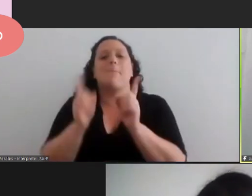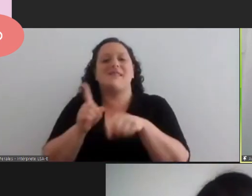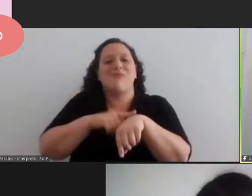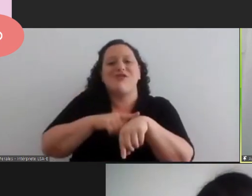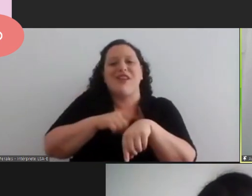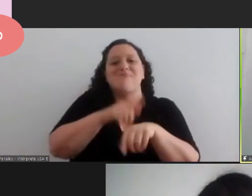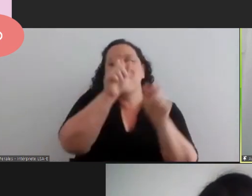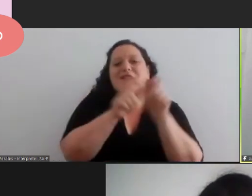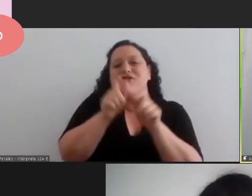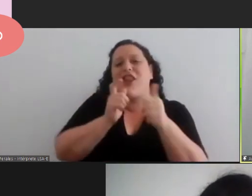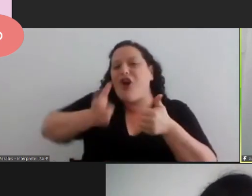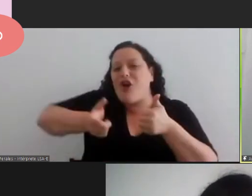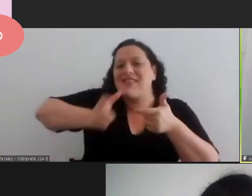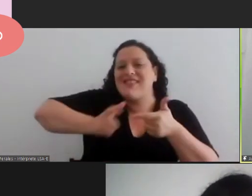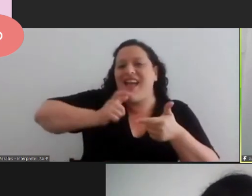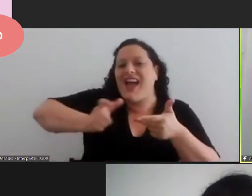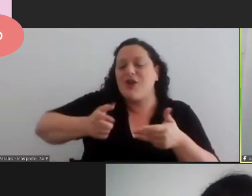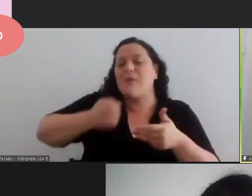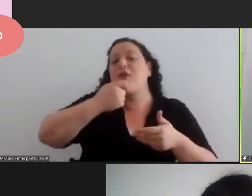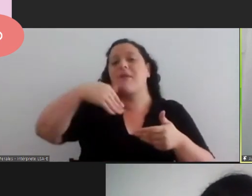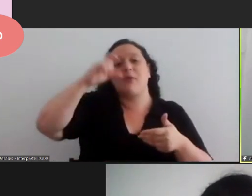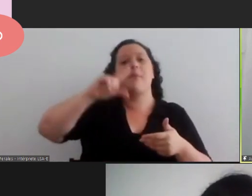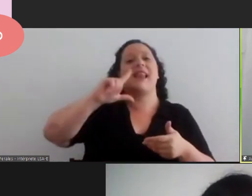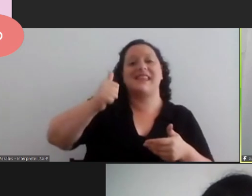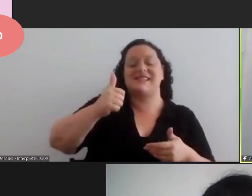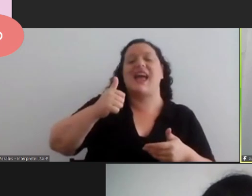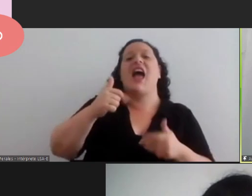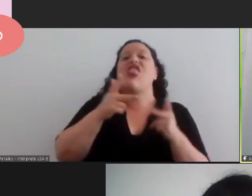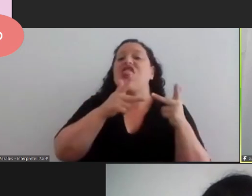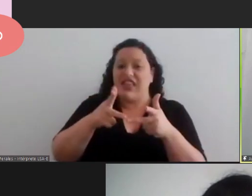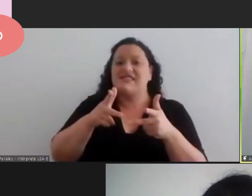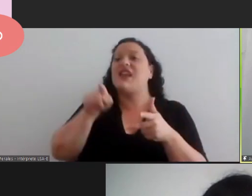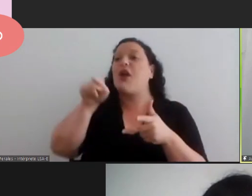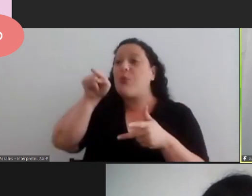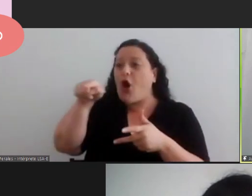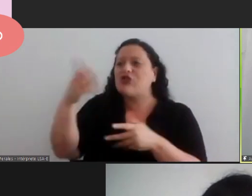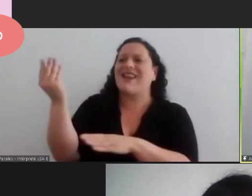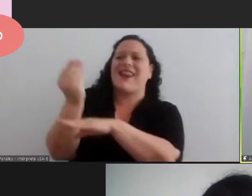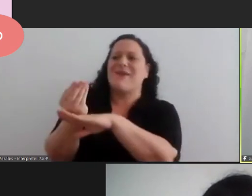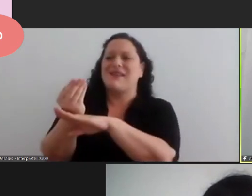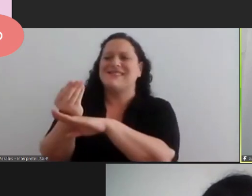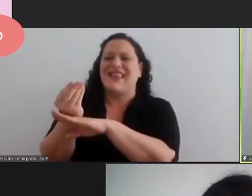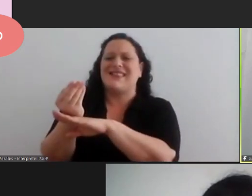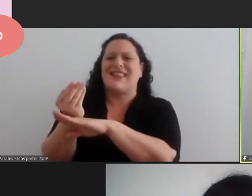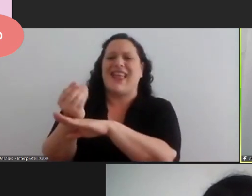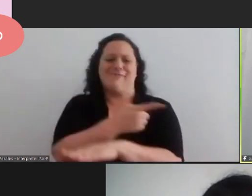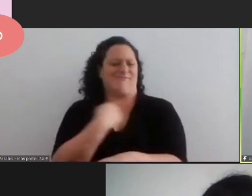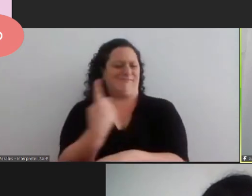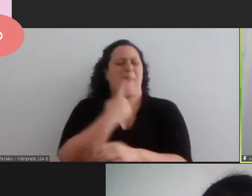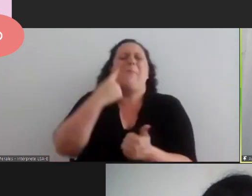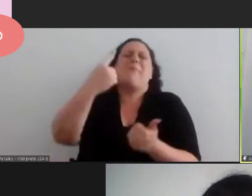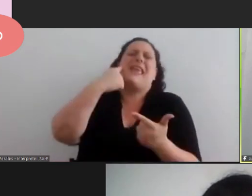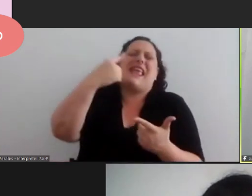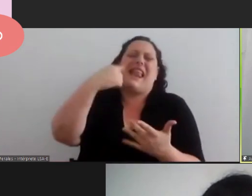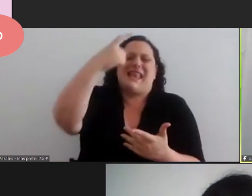there were several comments melissa says floor you represent thousands of people of color i celebrate